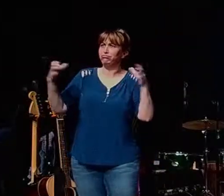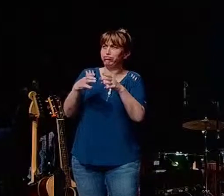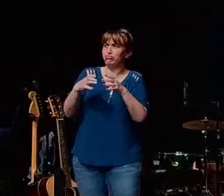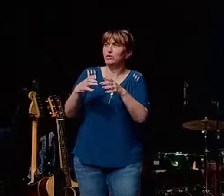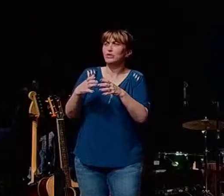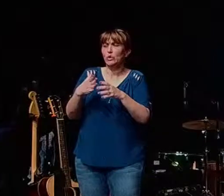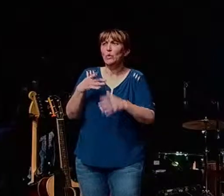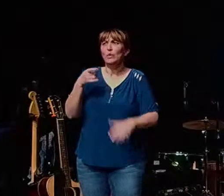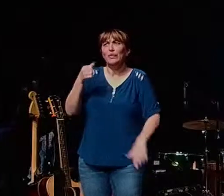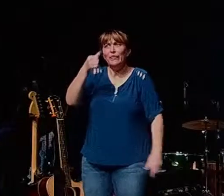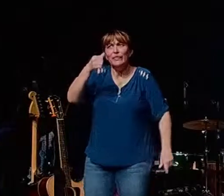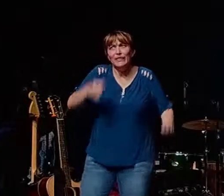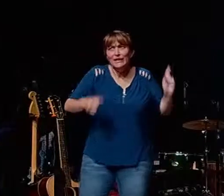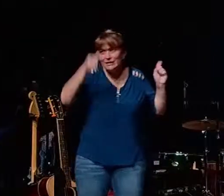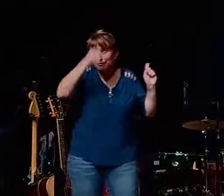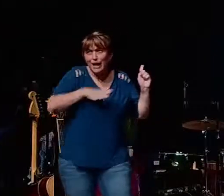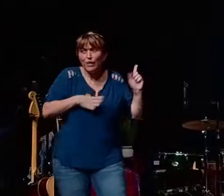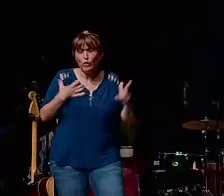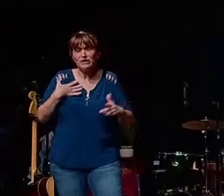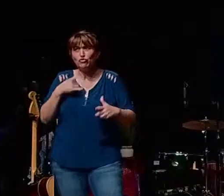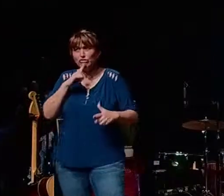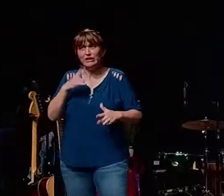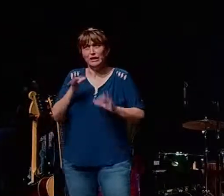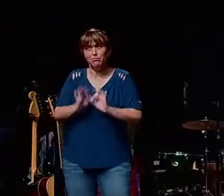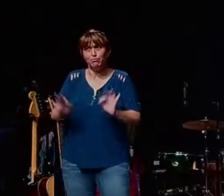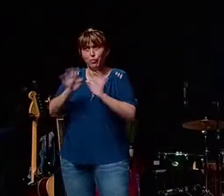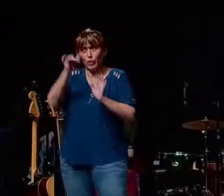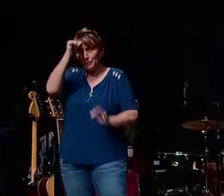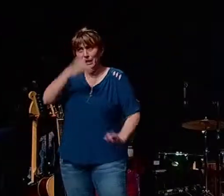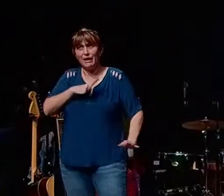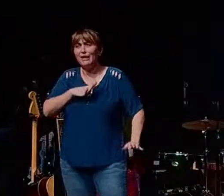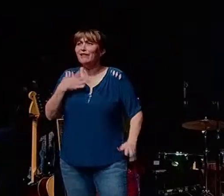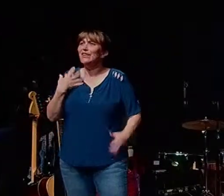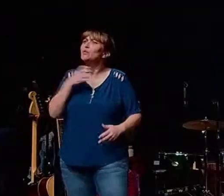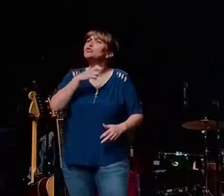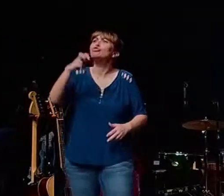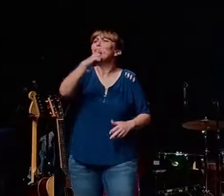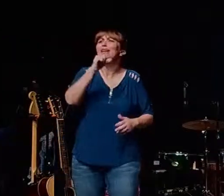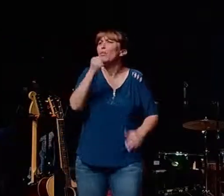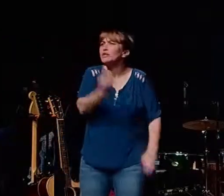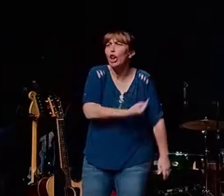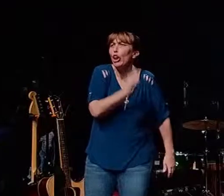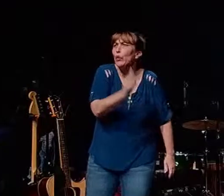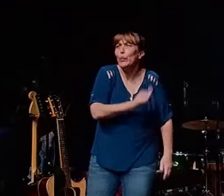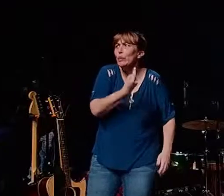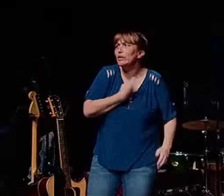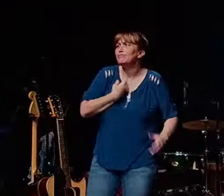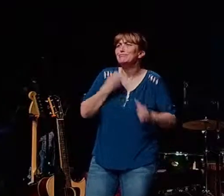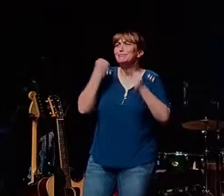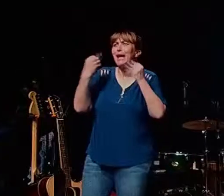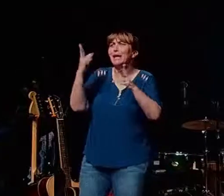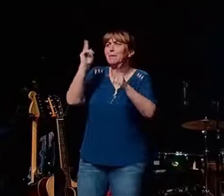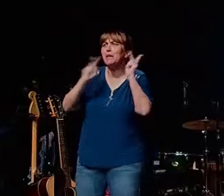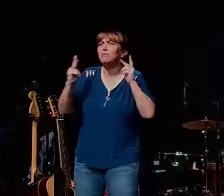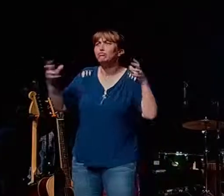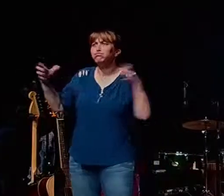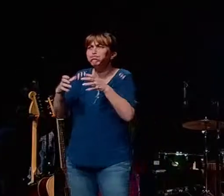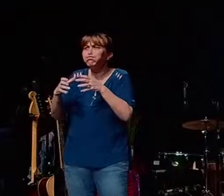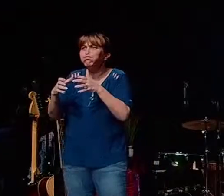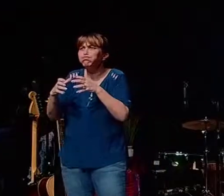was a big big deal if he was traveling in a chariot he was not traveling alone this was an entourage imagine